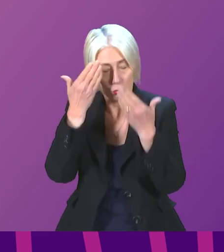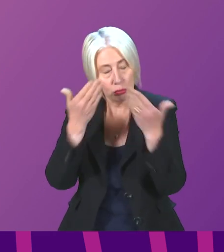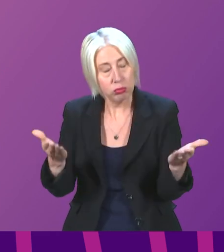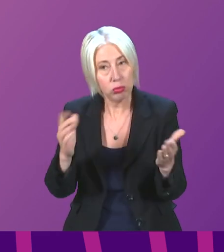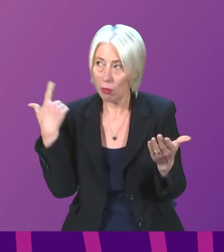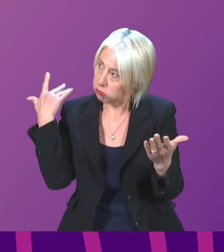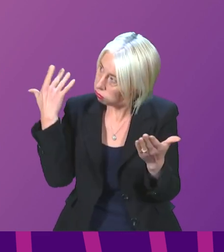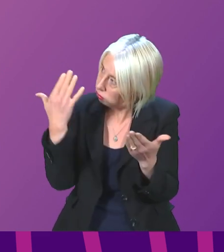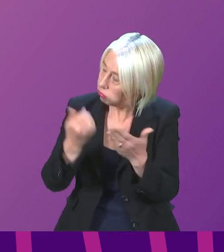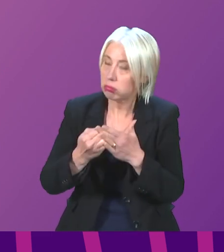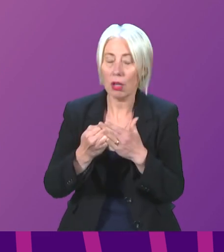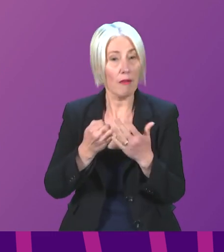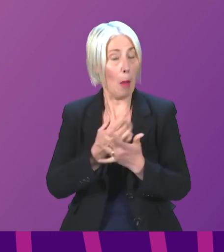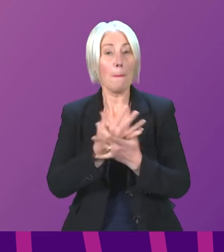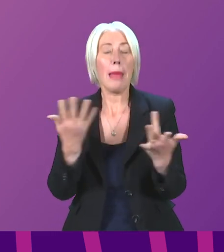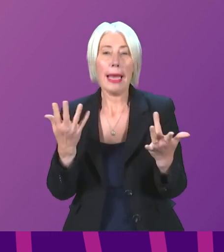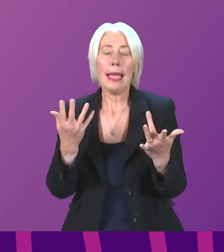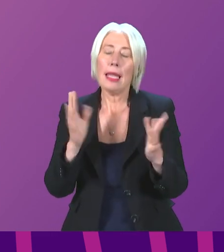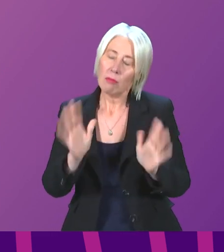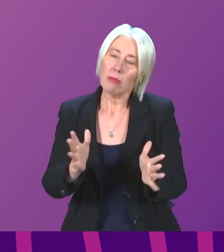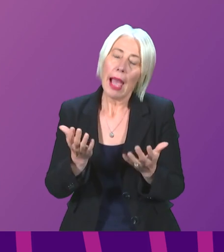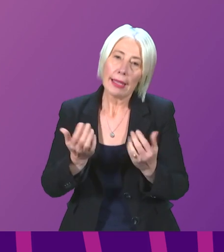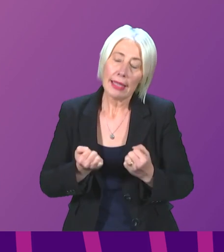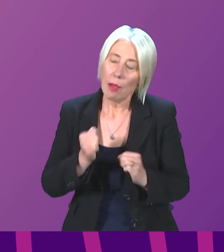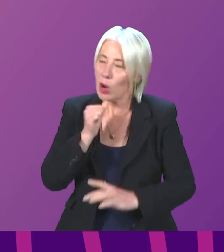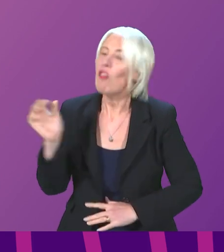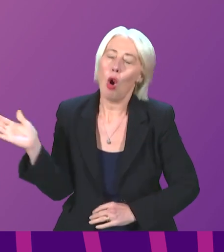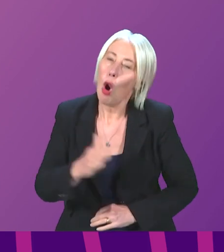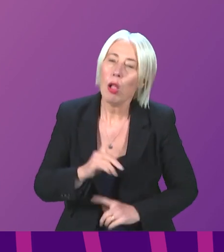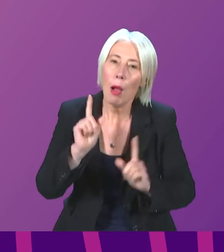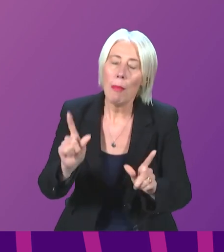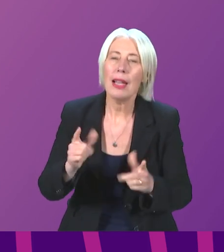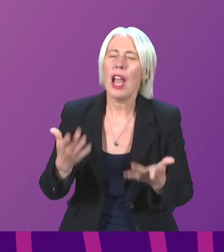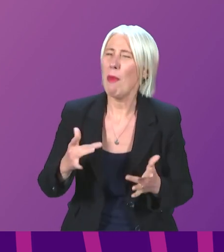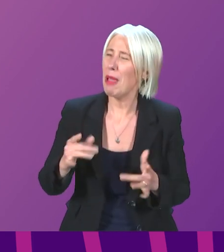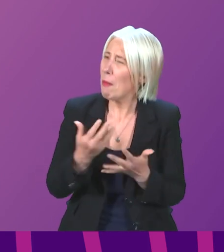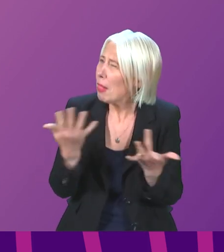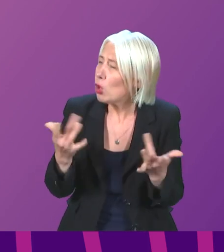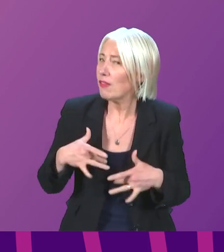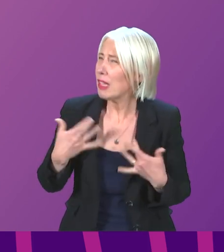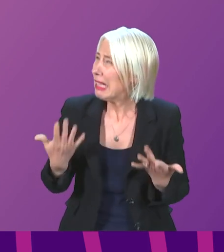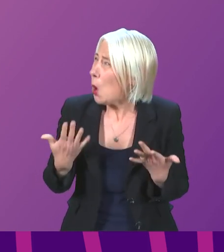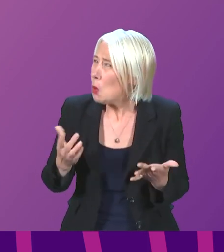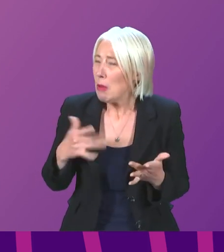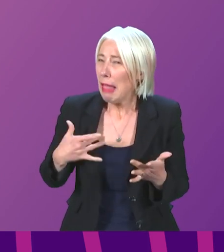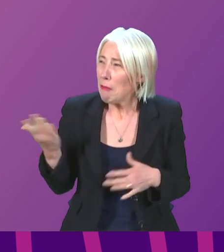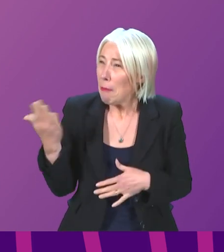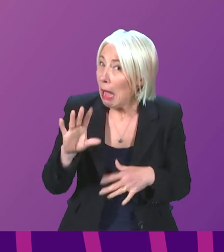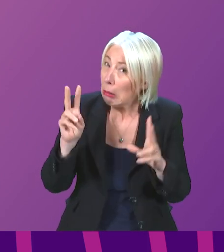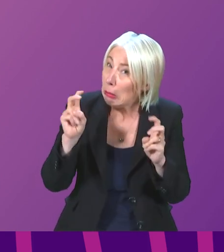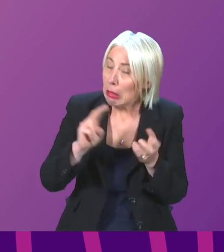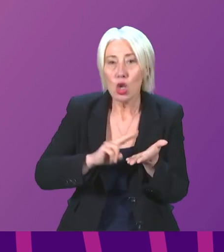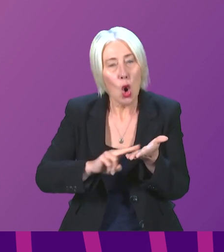also come. For many of us, though I absolutely accept, not all of us, life feels like it's largely returned to normal.